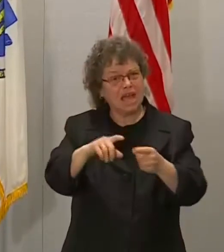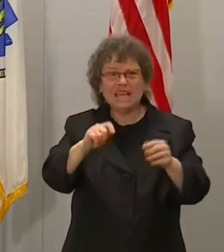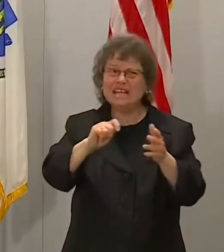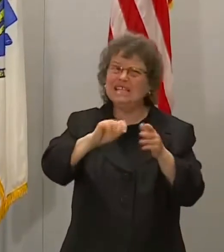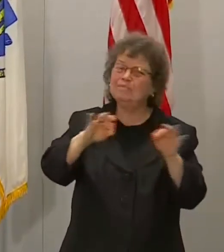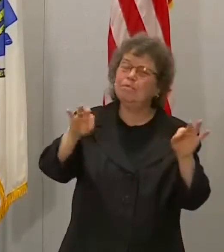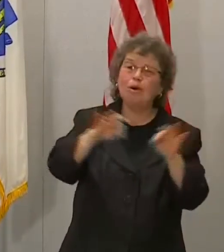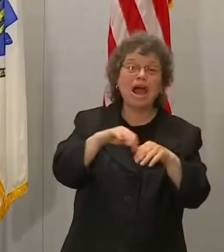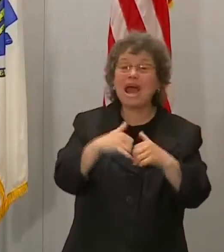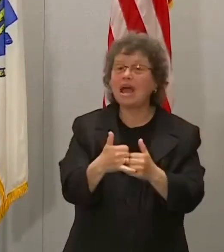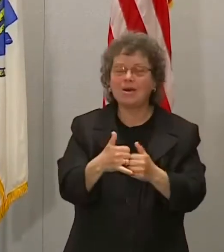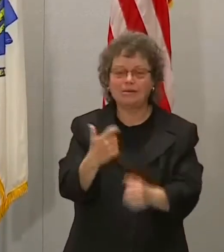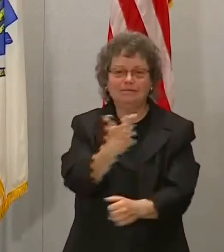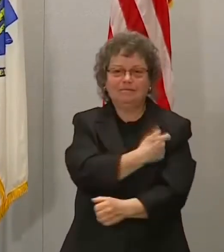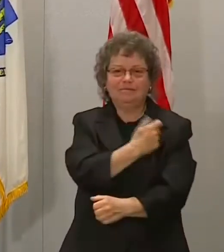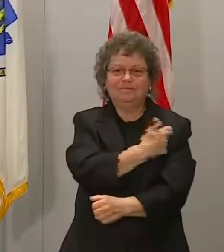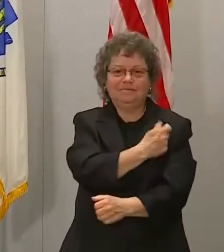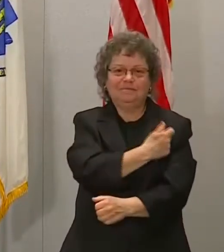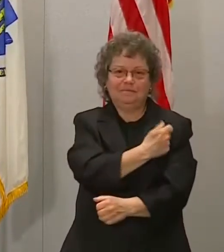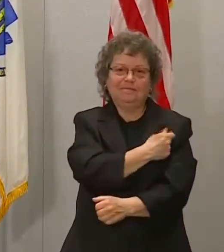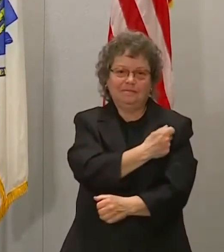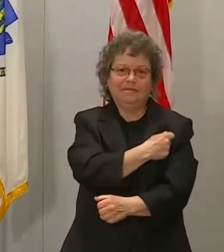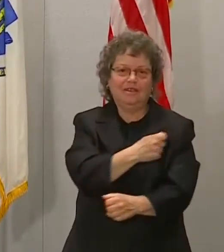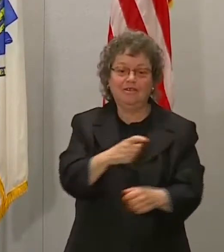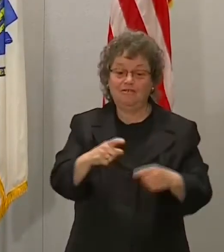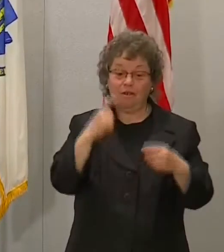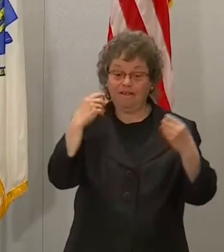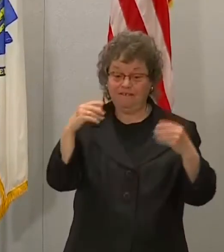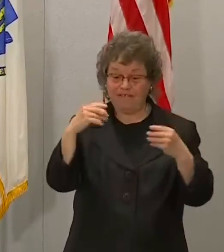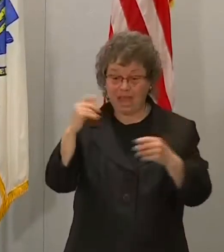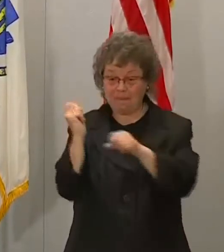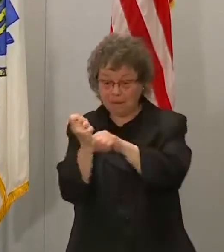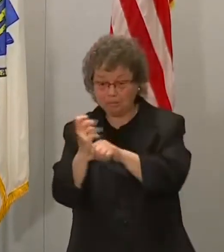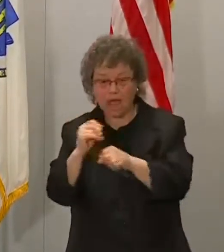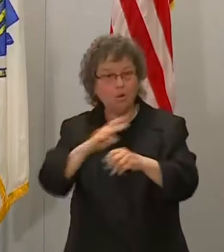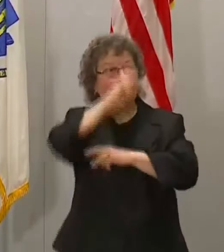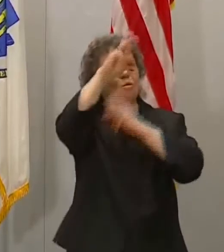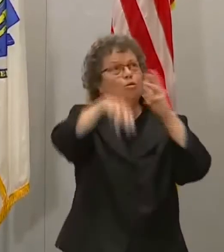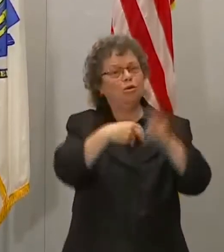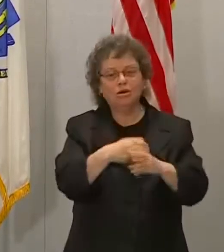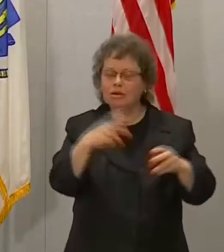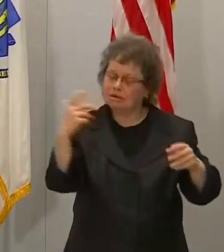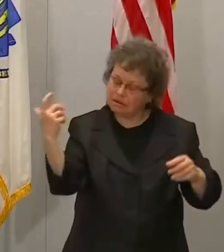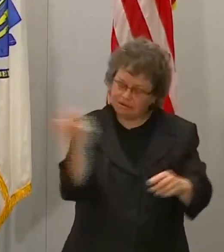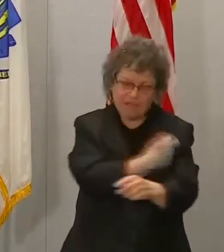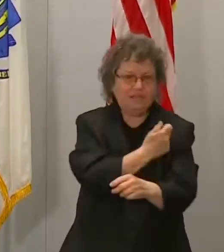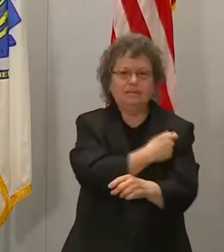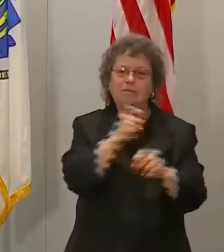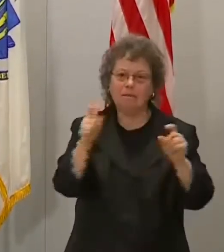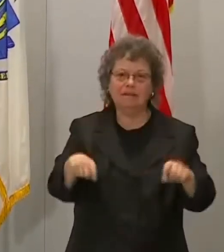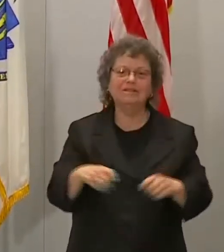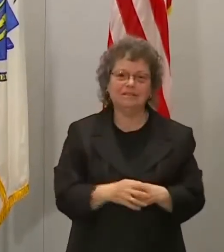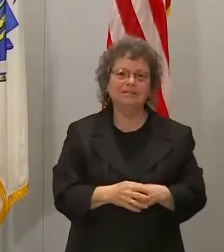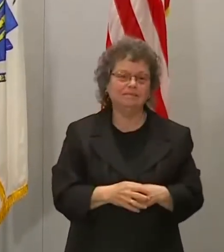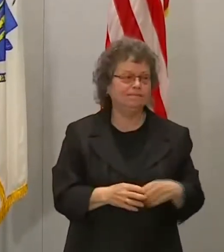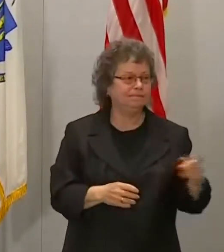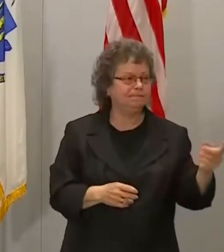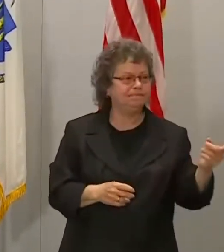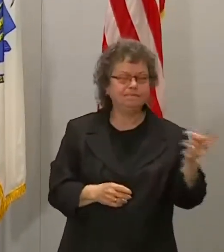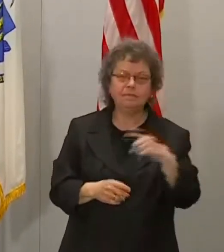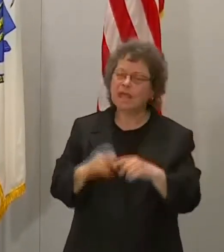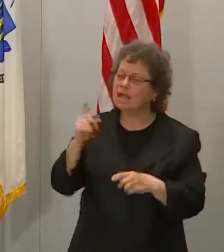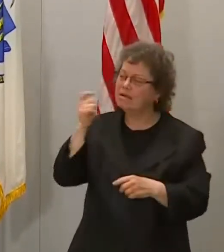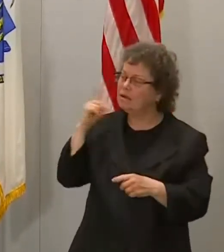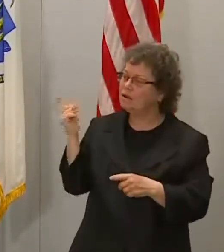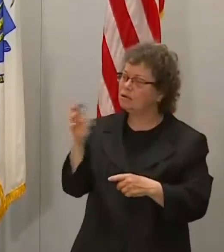across New England and all across the world to get vaccinated. Thank you. talk about how this will affect the homebound program that you had just